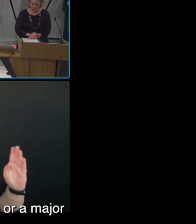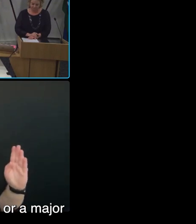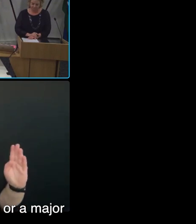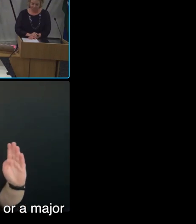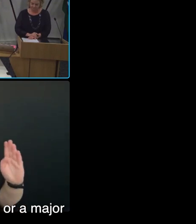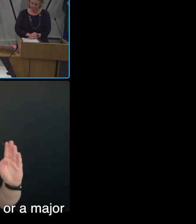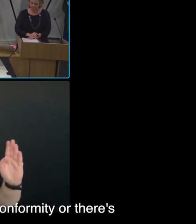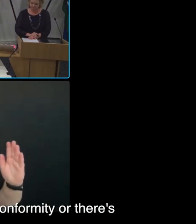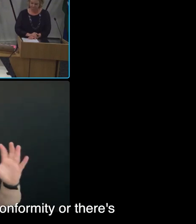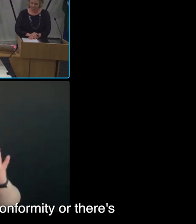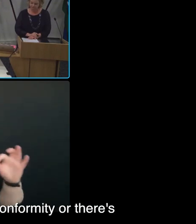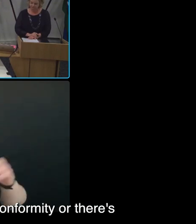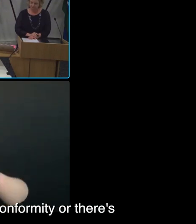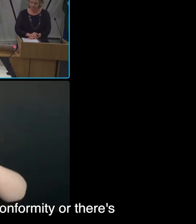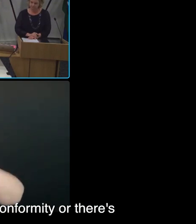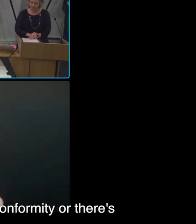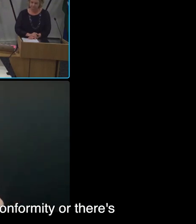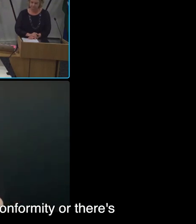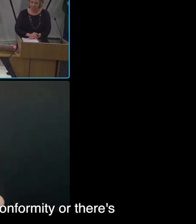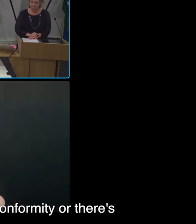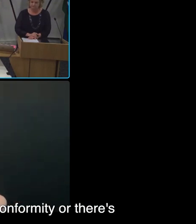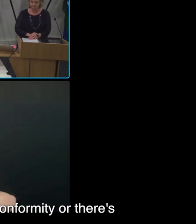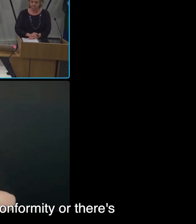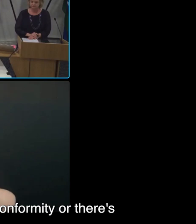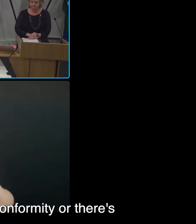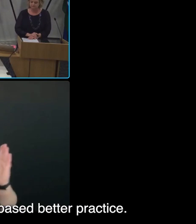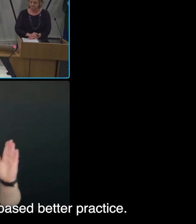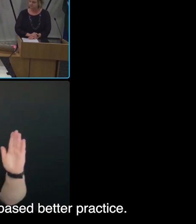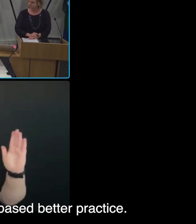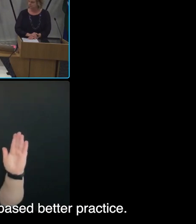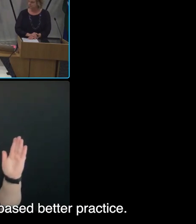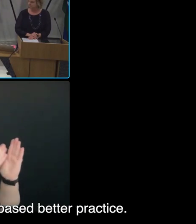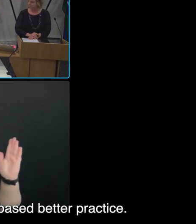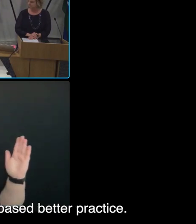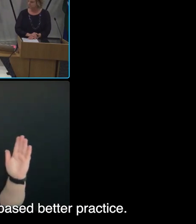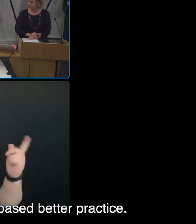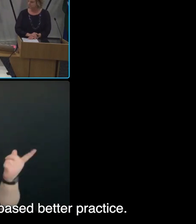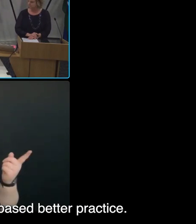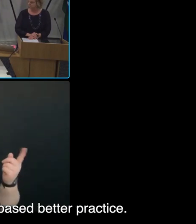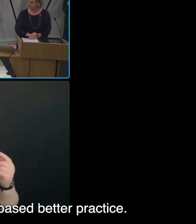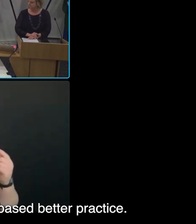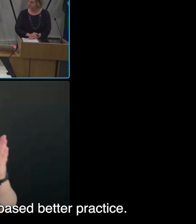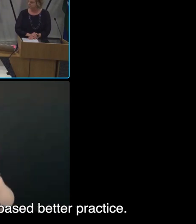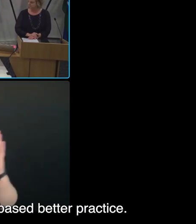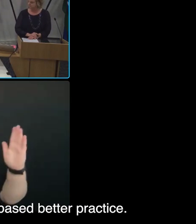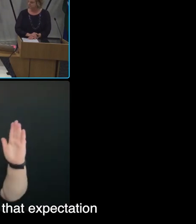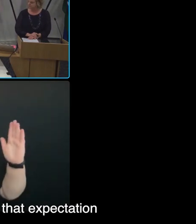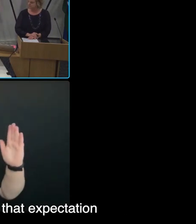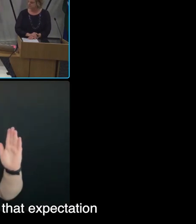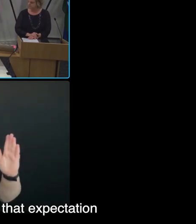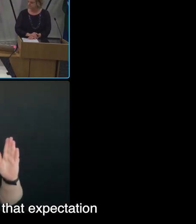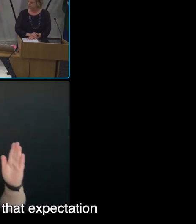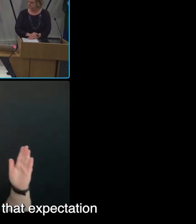-conformance, if you like, or a major non-conformance, whether there's conformity or there's elements of better practice, evidence-based better practice. So